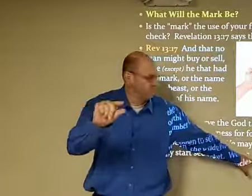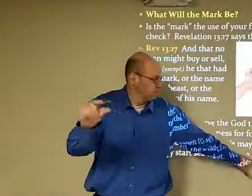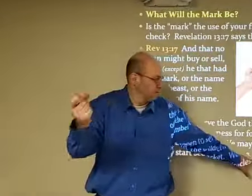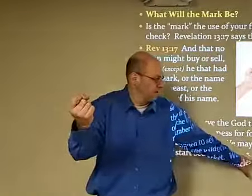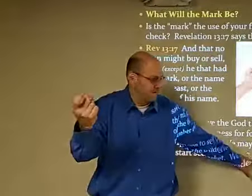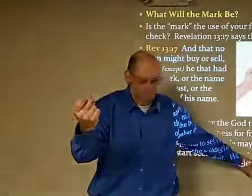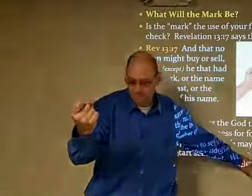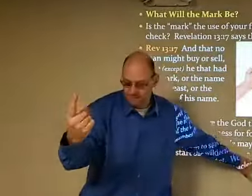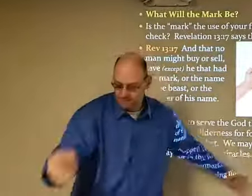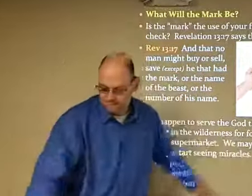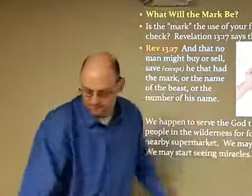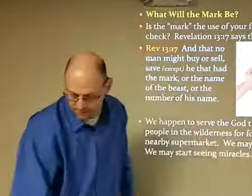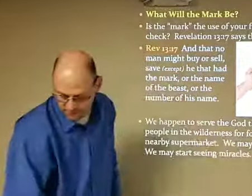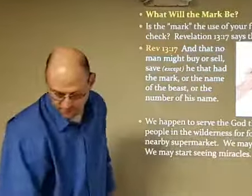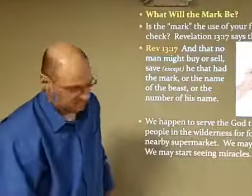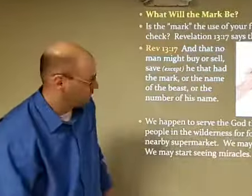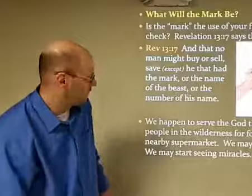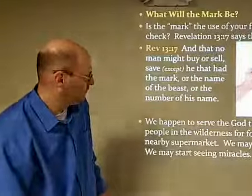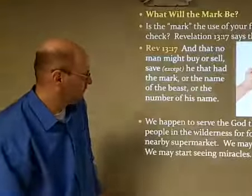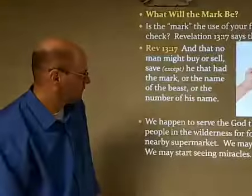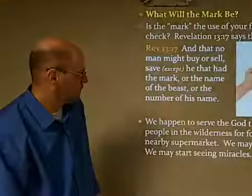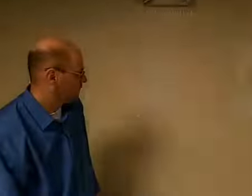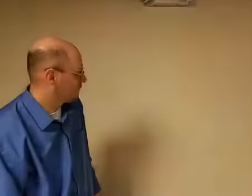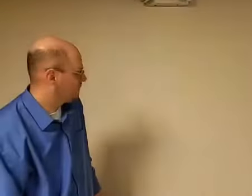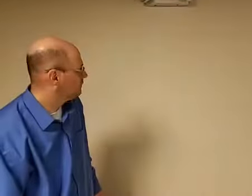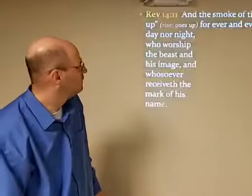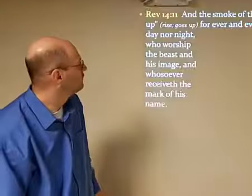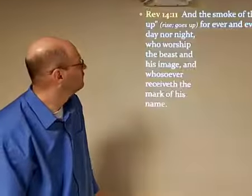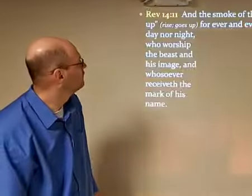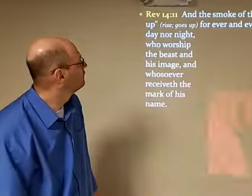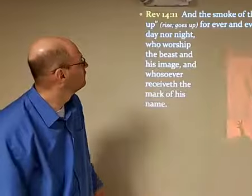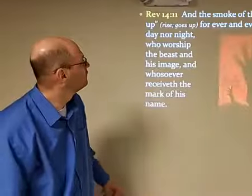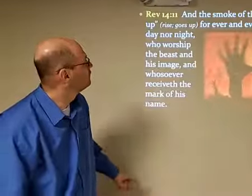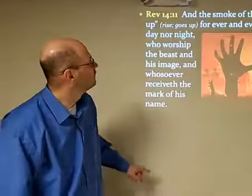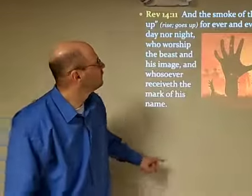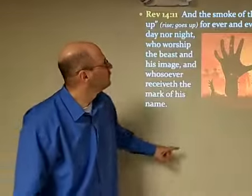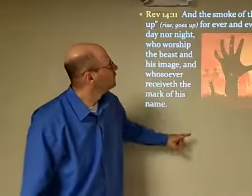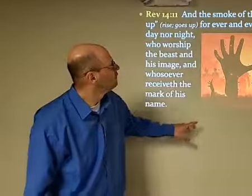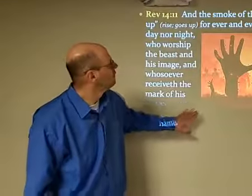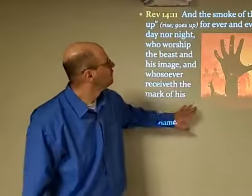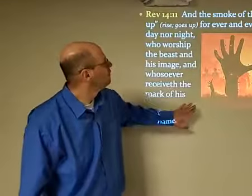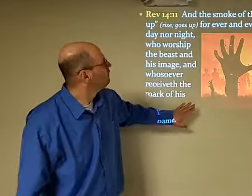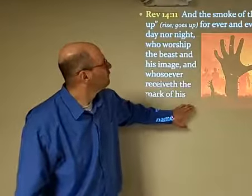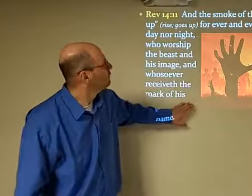seeing these miracles let's take a look at Revelation 14 11